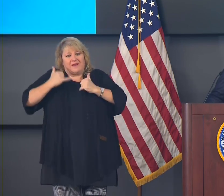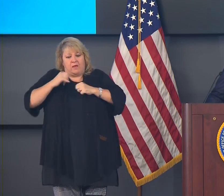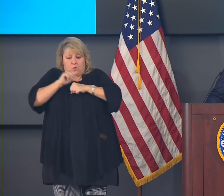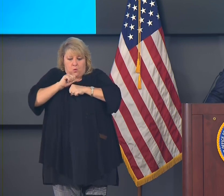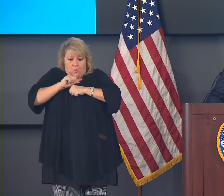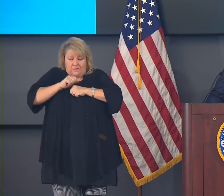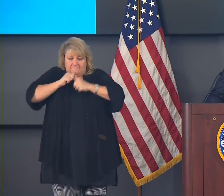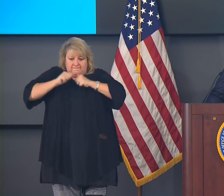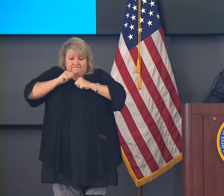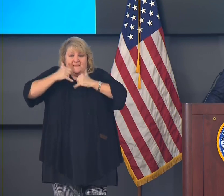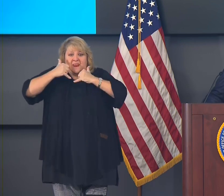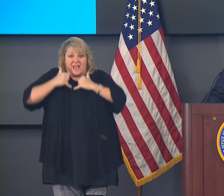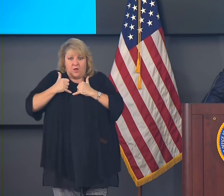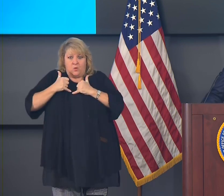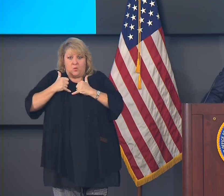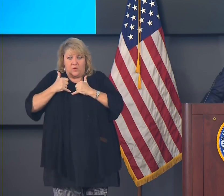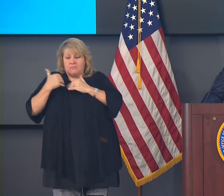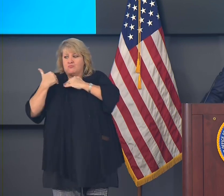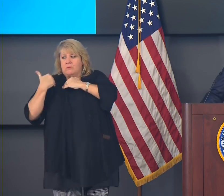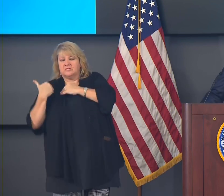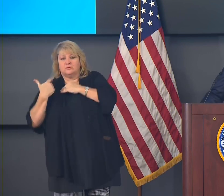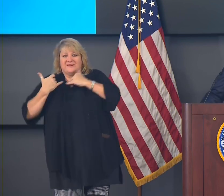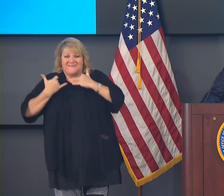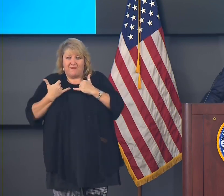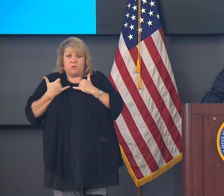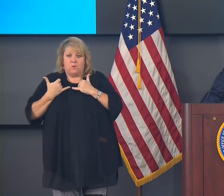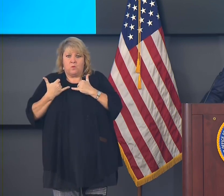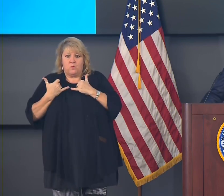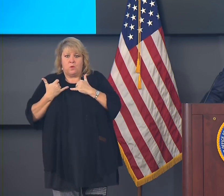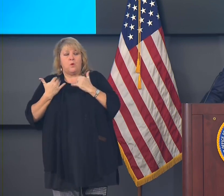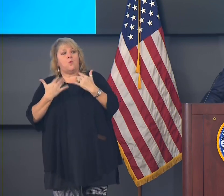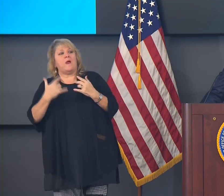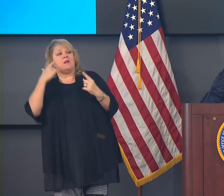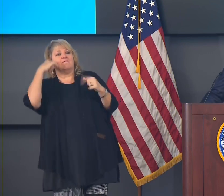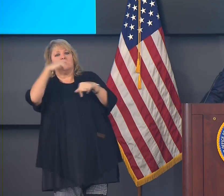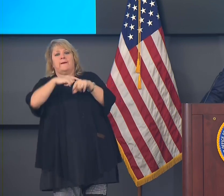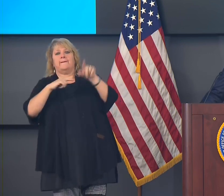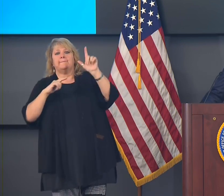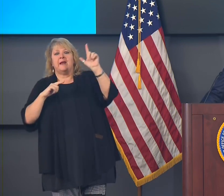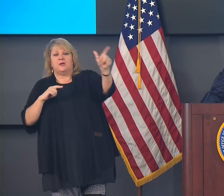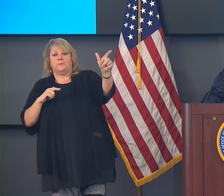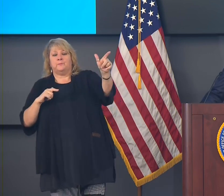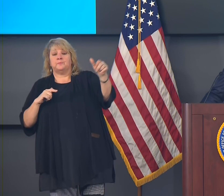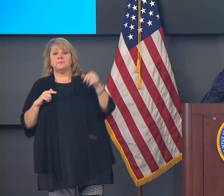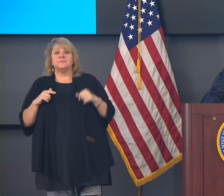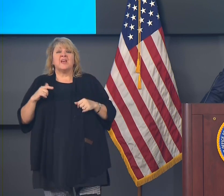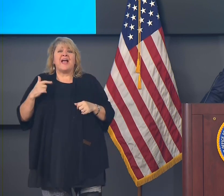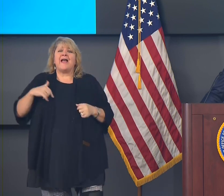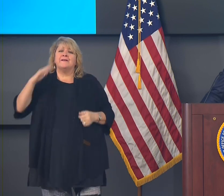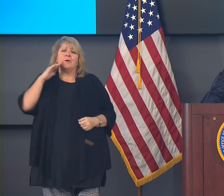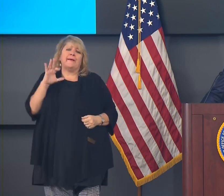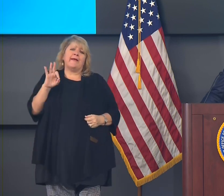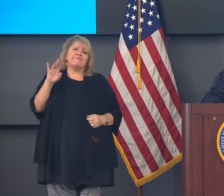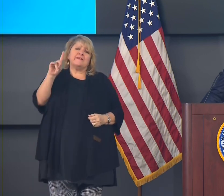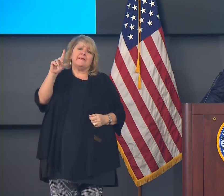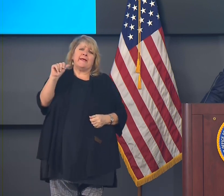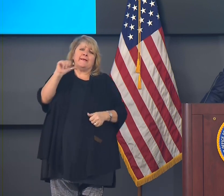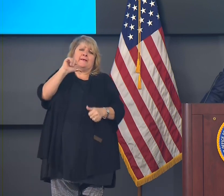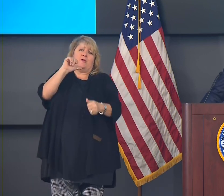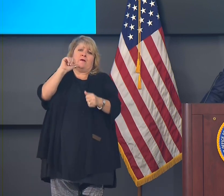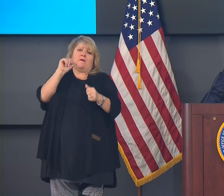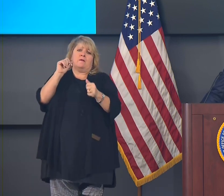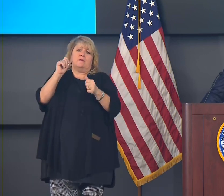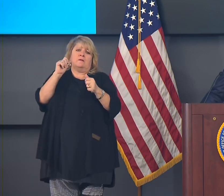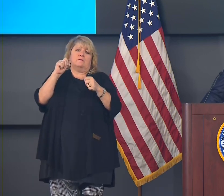question about the vaccine, I have every confidence that when the FDA issues that emergency use authorization